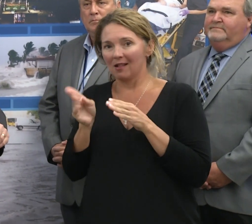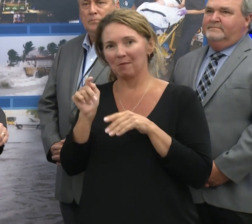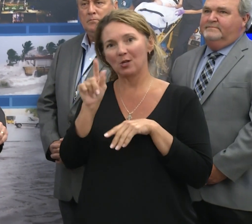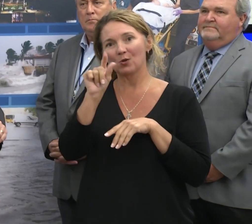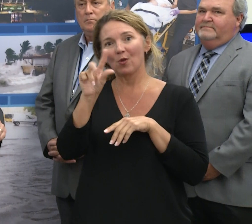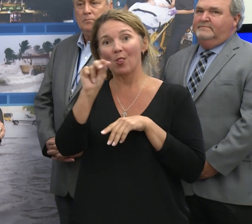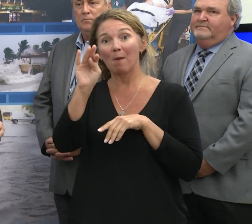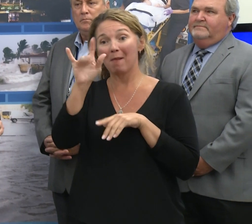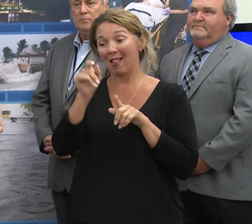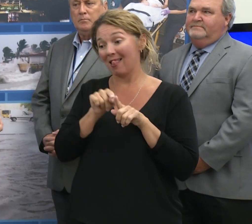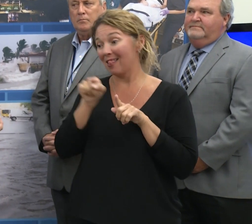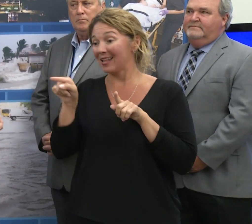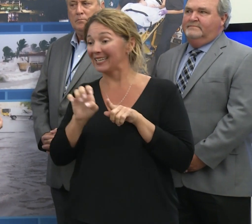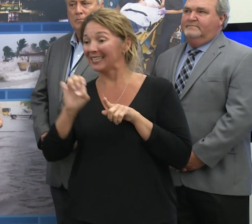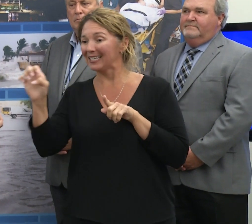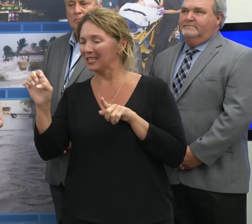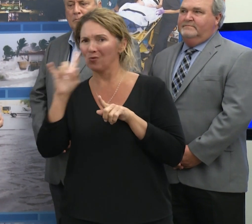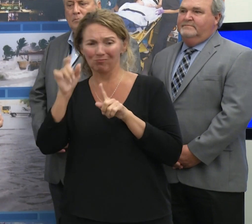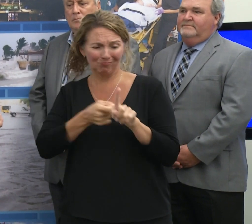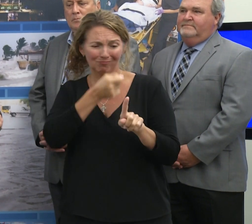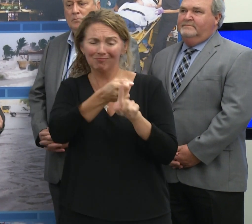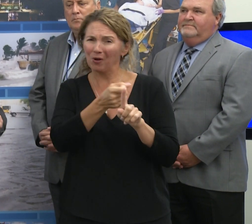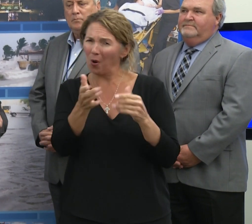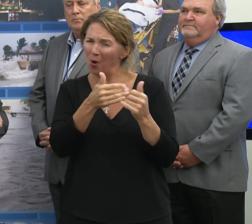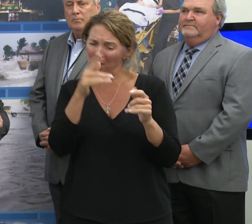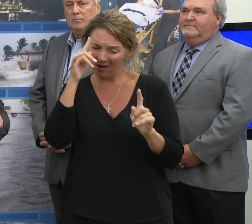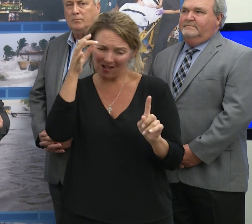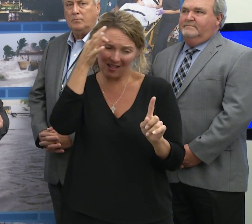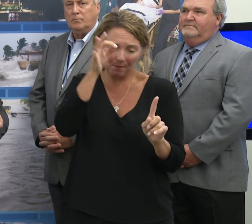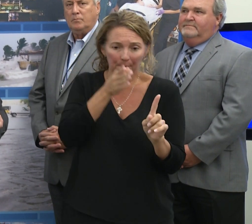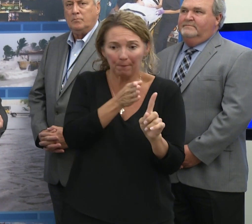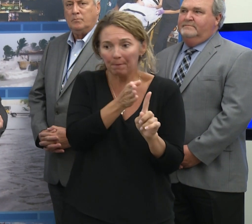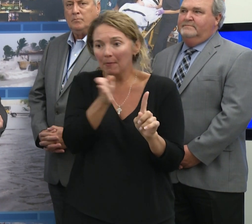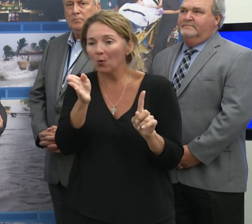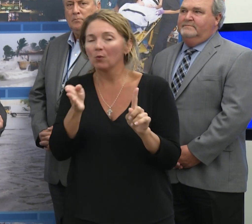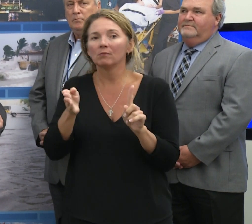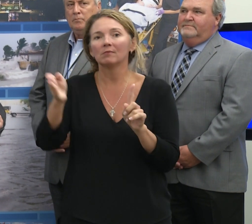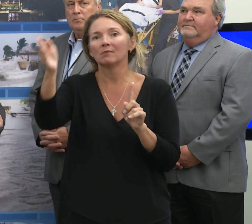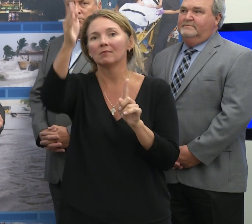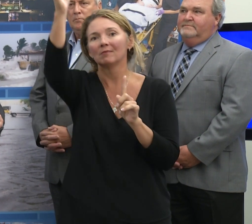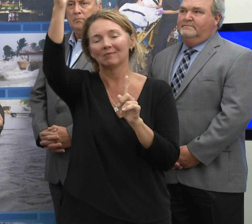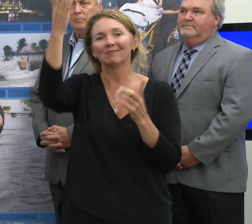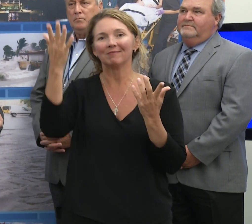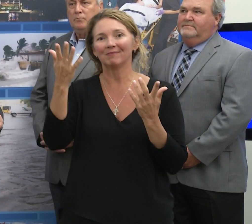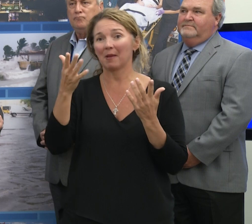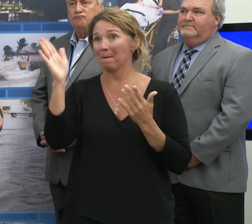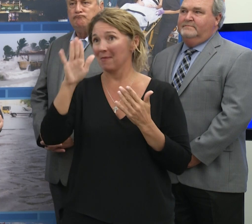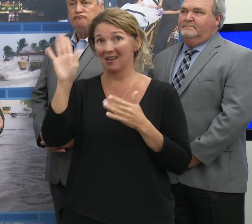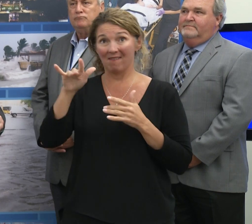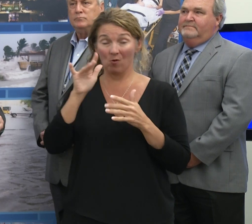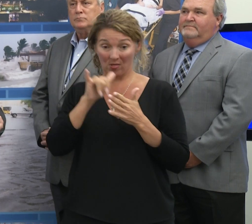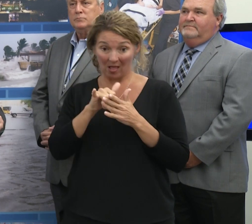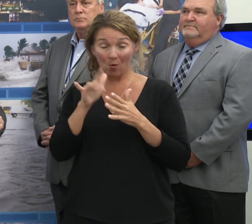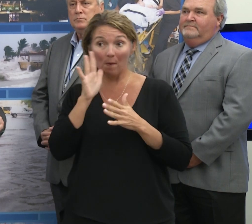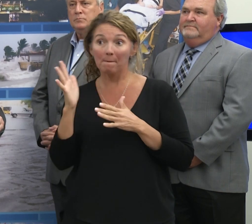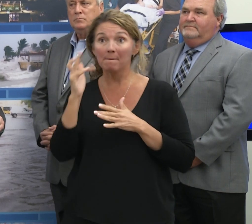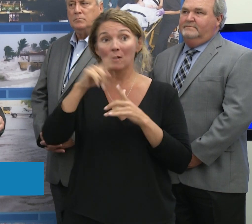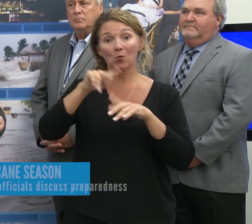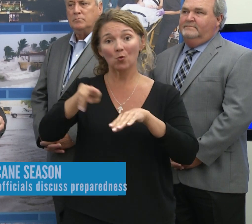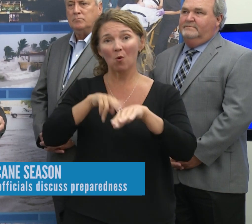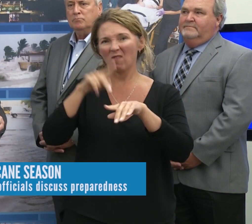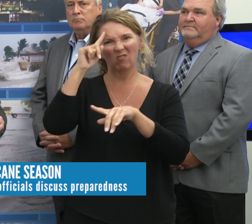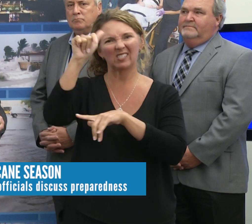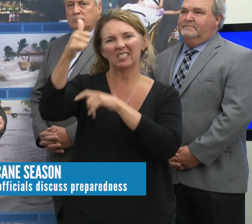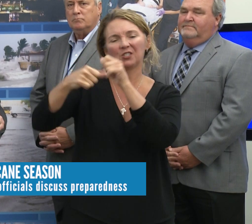east, we would have taken a direct hit that we would probably not have recovered from for a